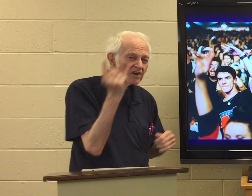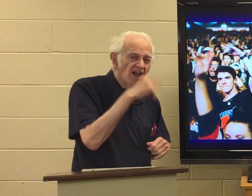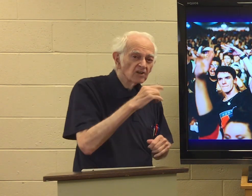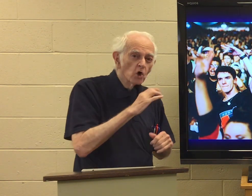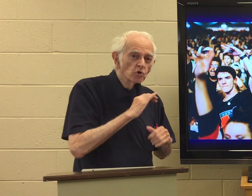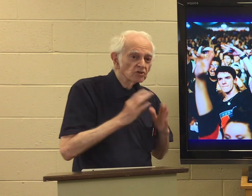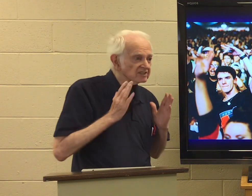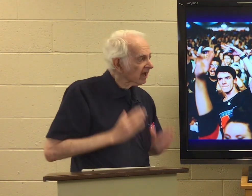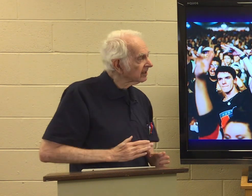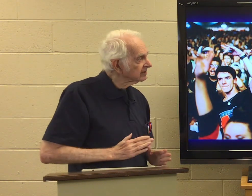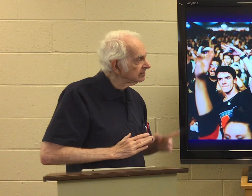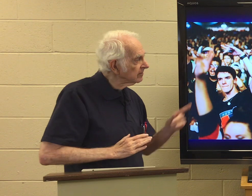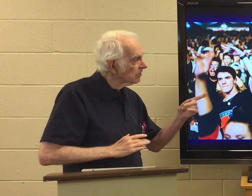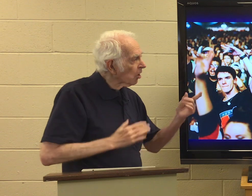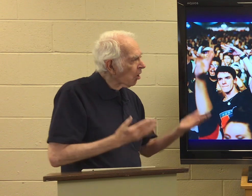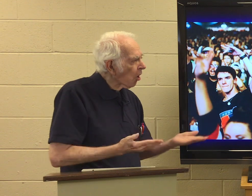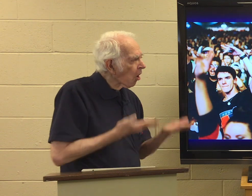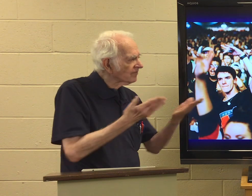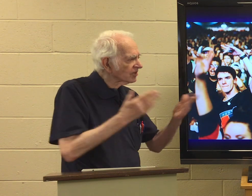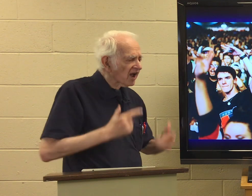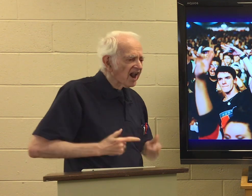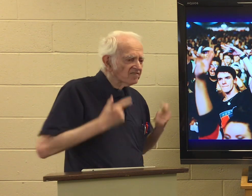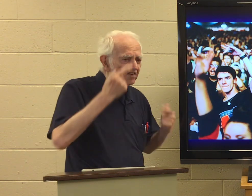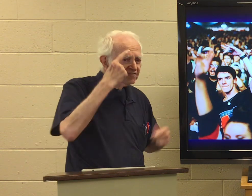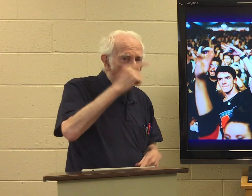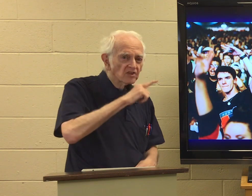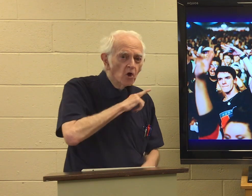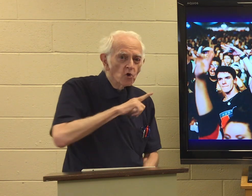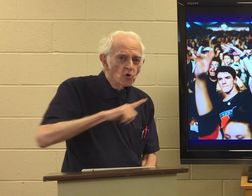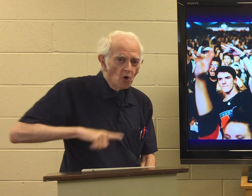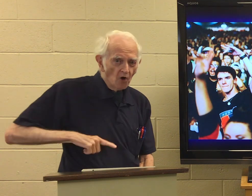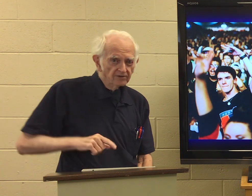Today, Christians offer up their lives for the Lord.